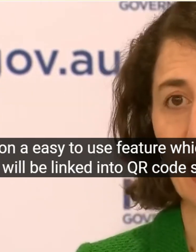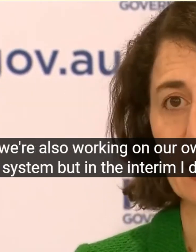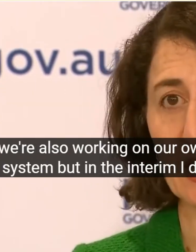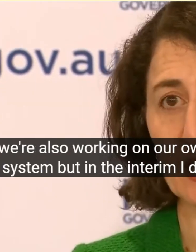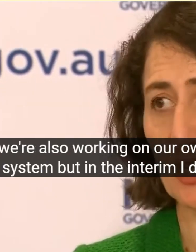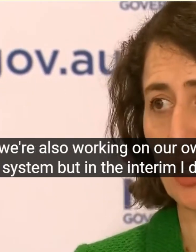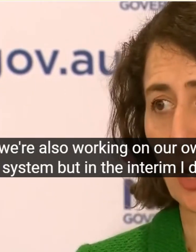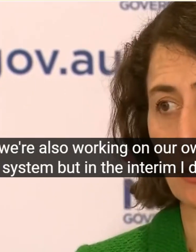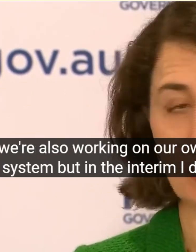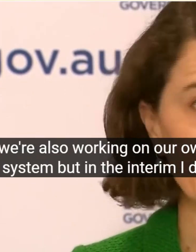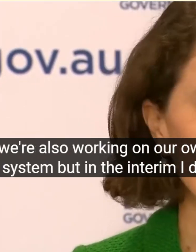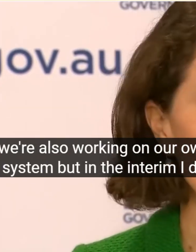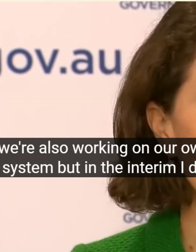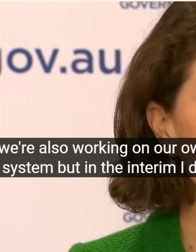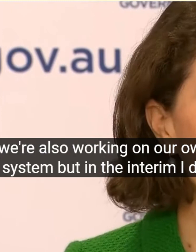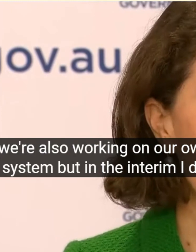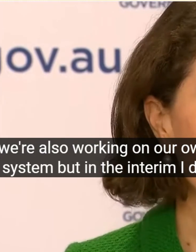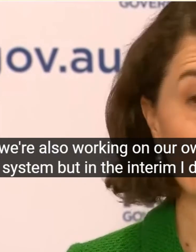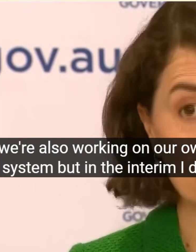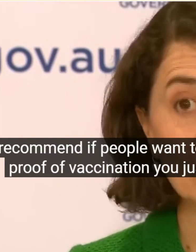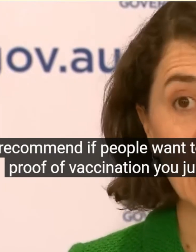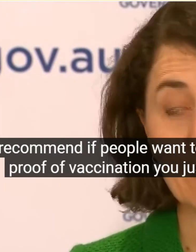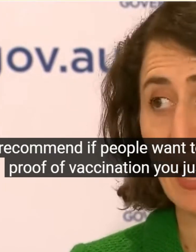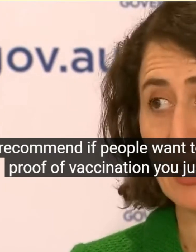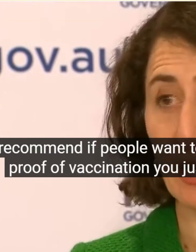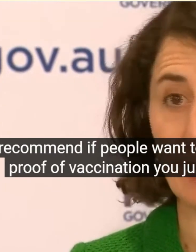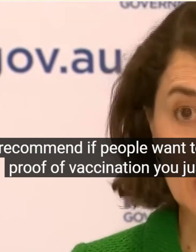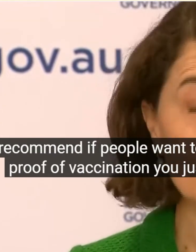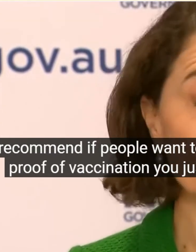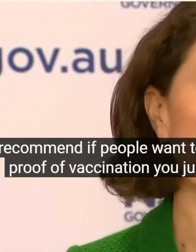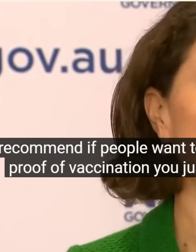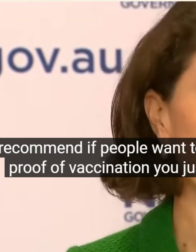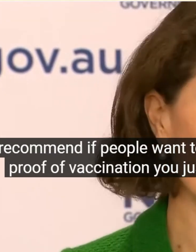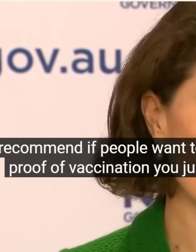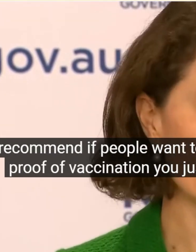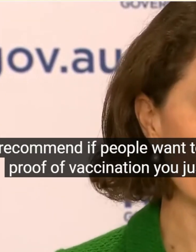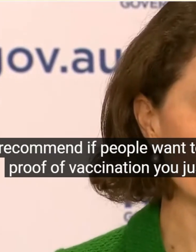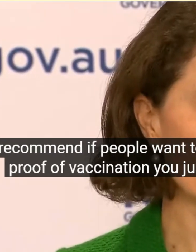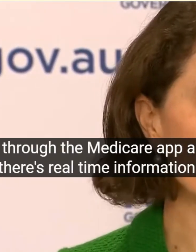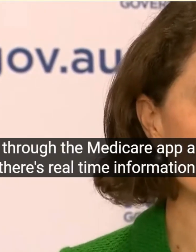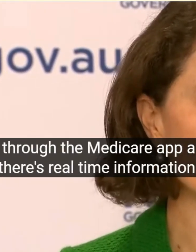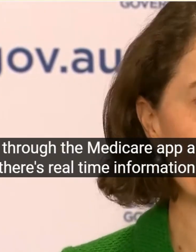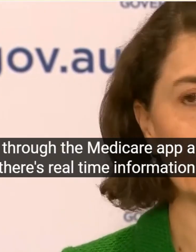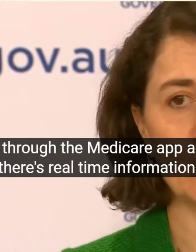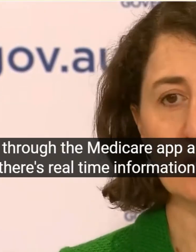ination You Just Go Through The Medicare App And There's Real Time Information On How Many Doses You've Had And When You've Been Vaccinated So In The In Service